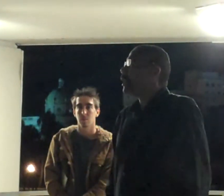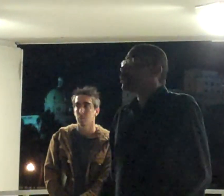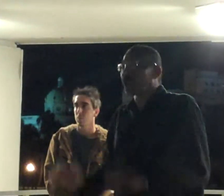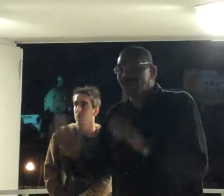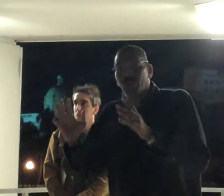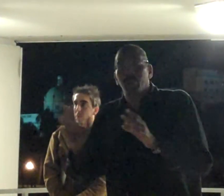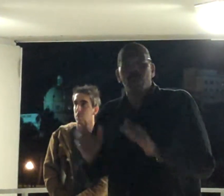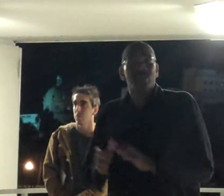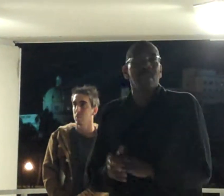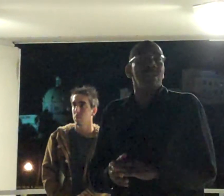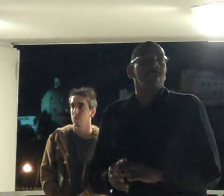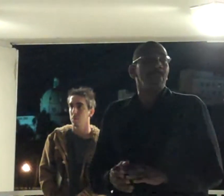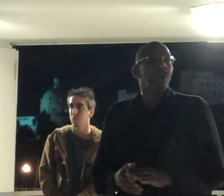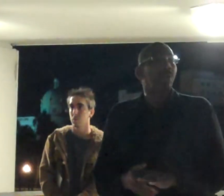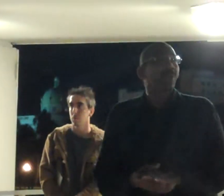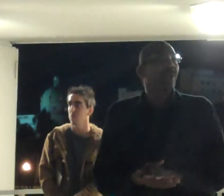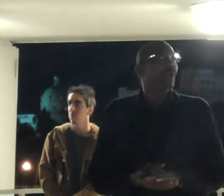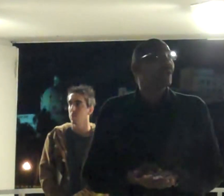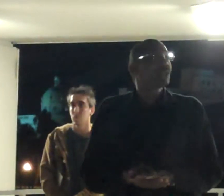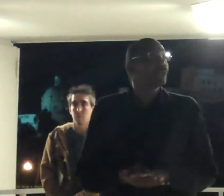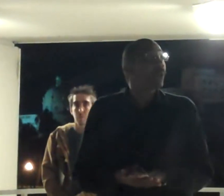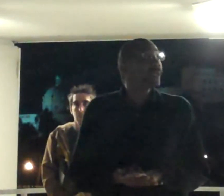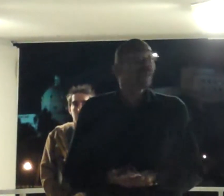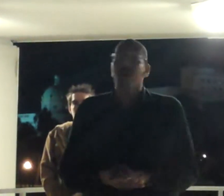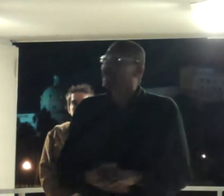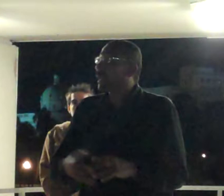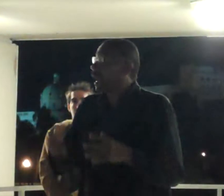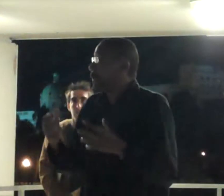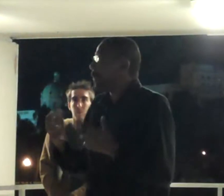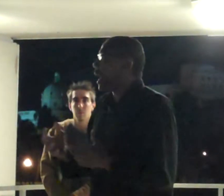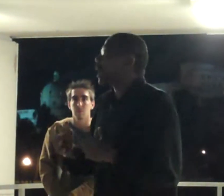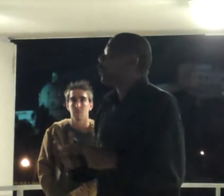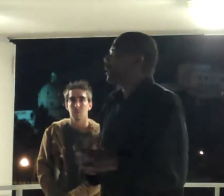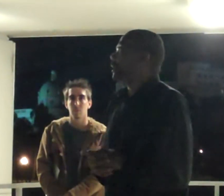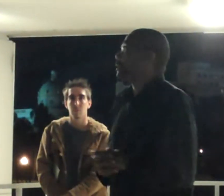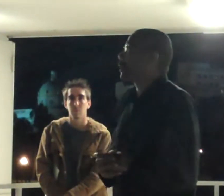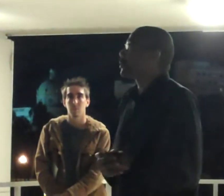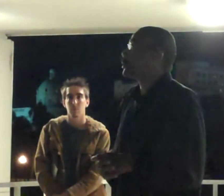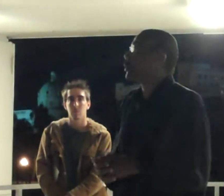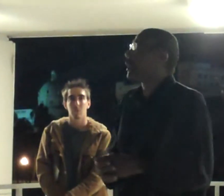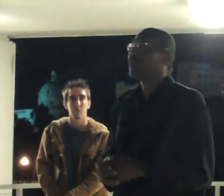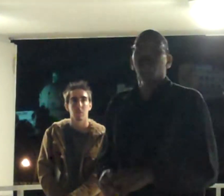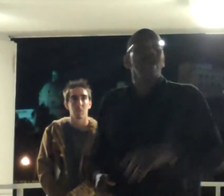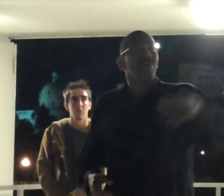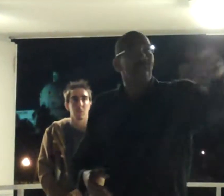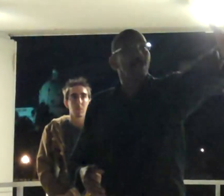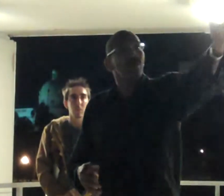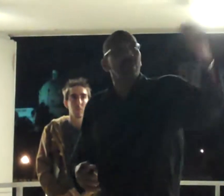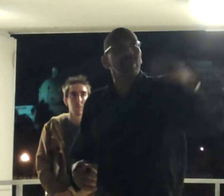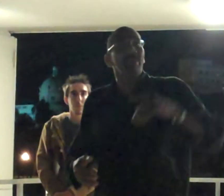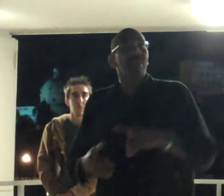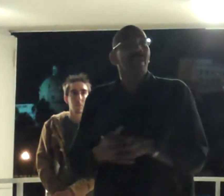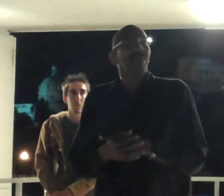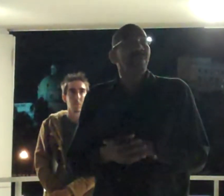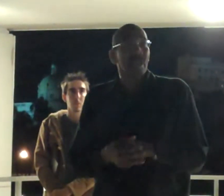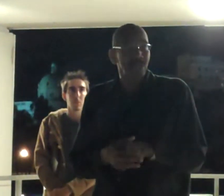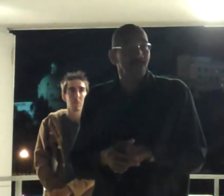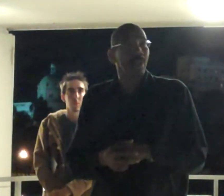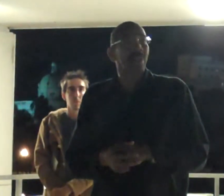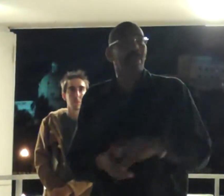So I just wanted to say it's a beautiful thing in what you're doing, that I admire what it is that you're doing. Thank you for giving me the invitation to come